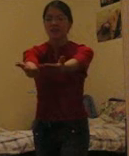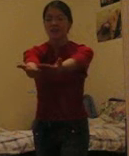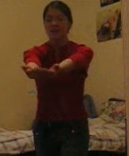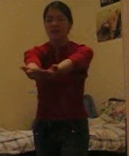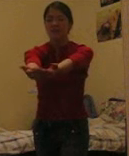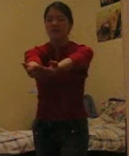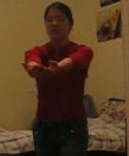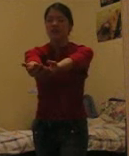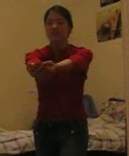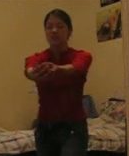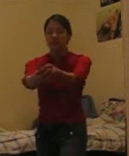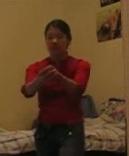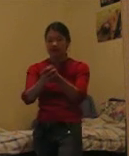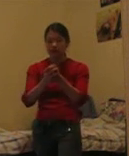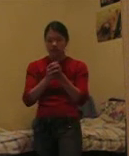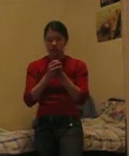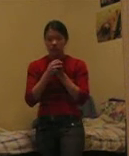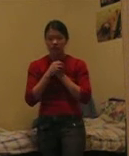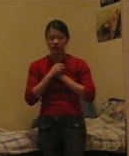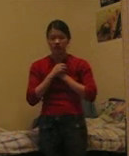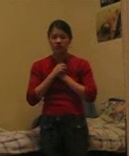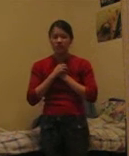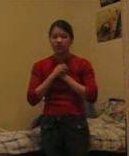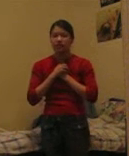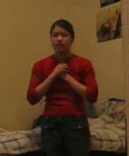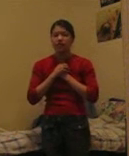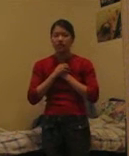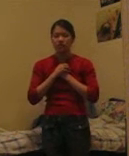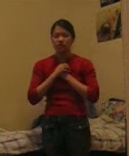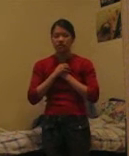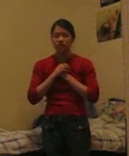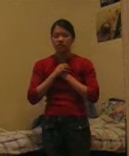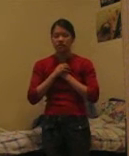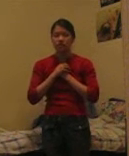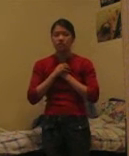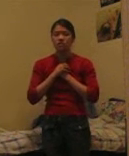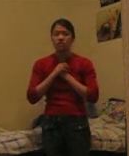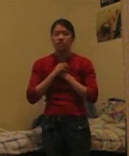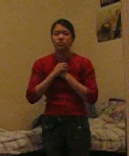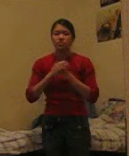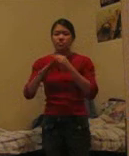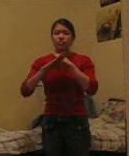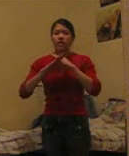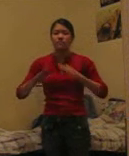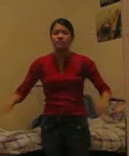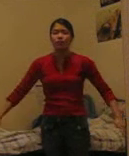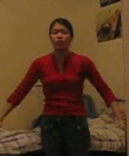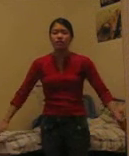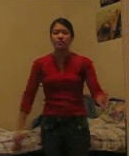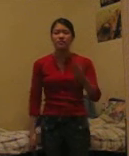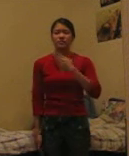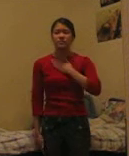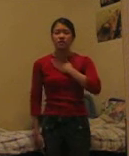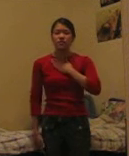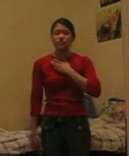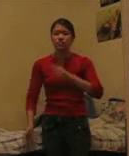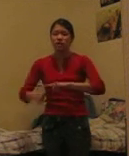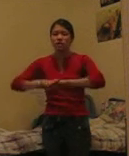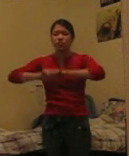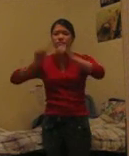and then bring it back to yourself, and then step back in. So not for myself, but